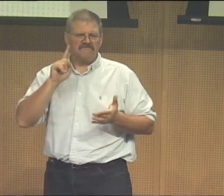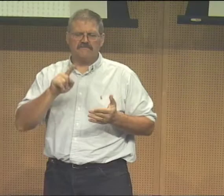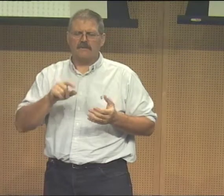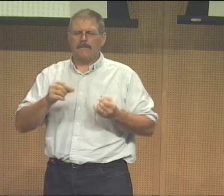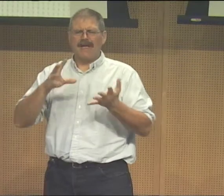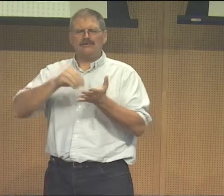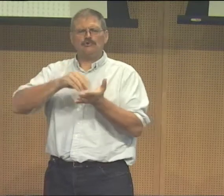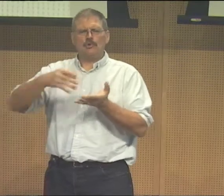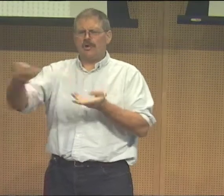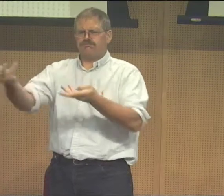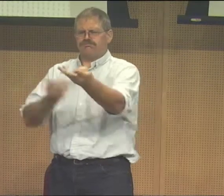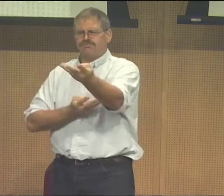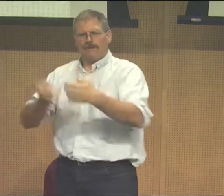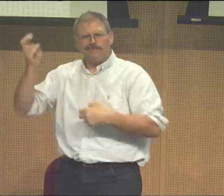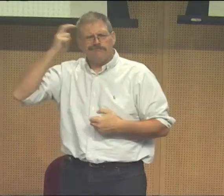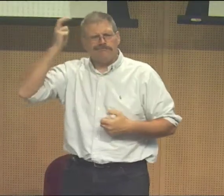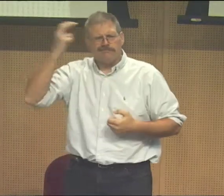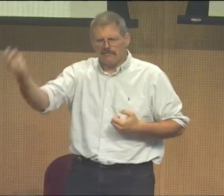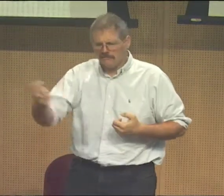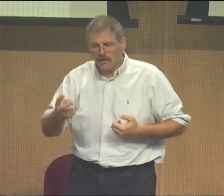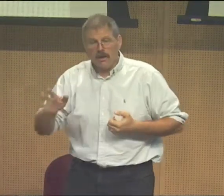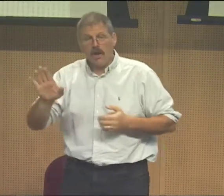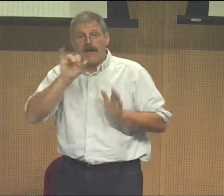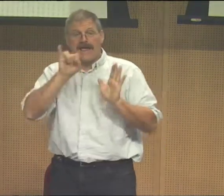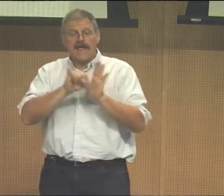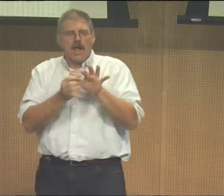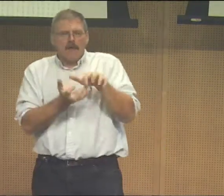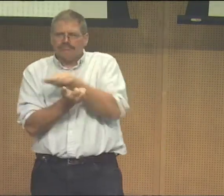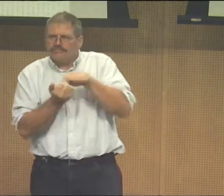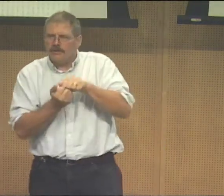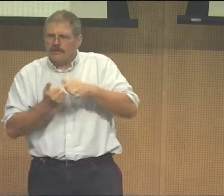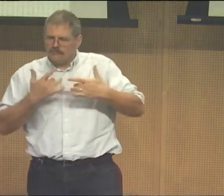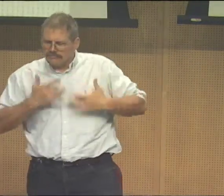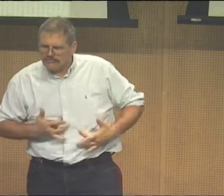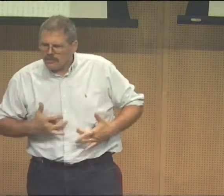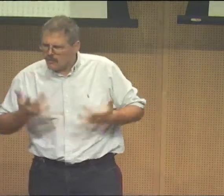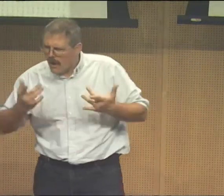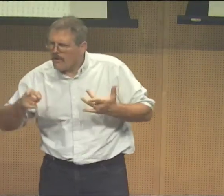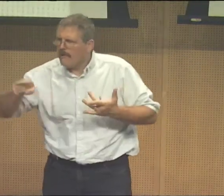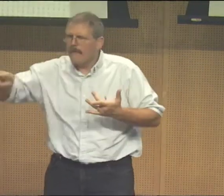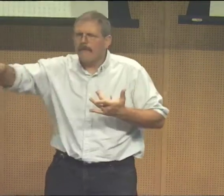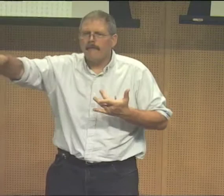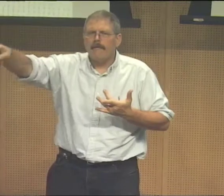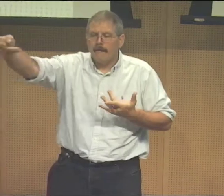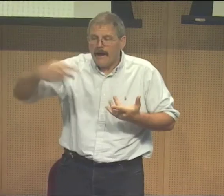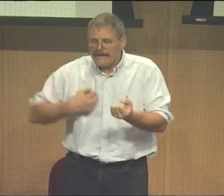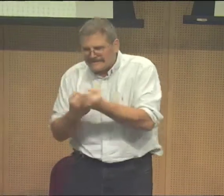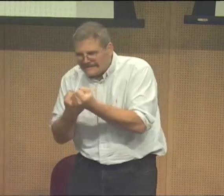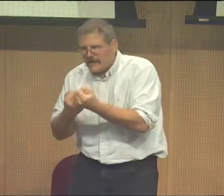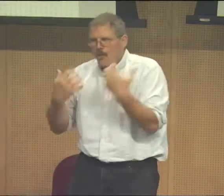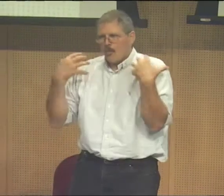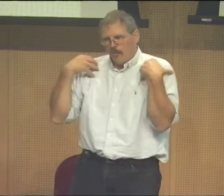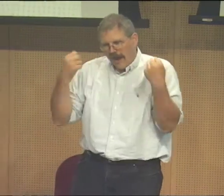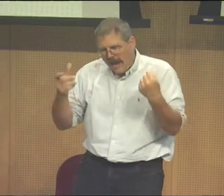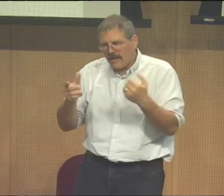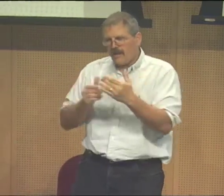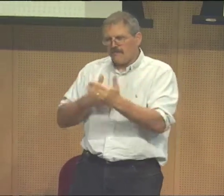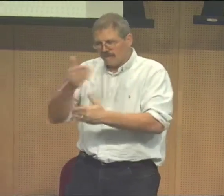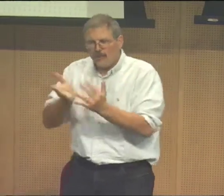And so it's very sad, not to mention all of the devices that we have that are intended to sort of destroy